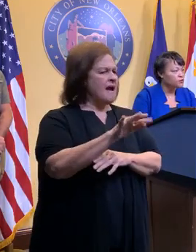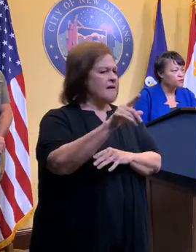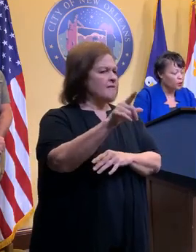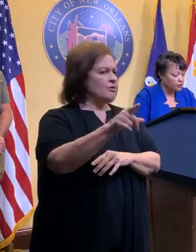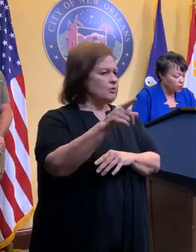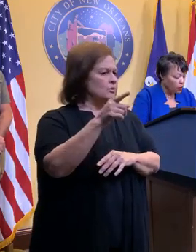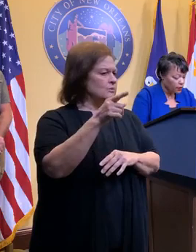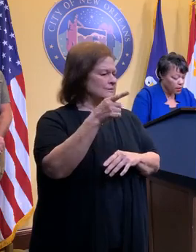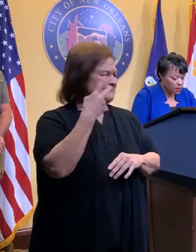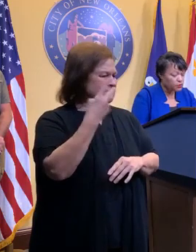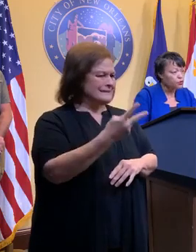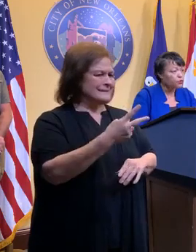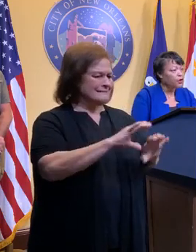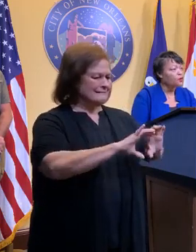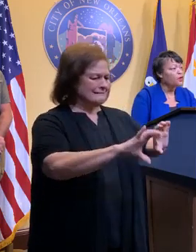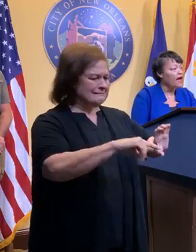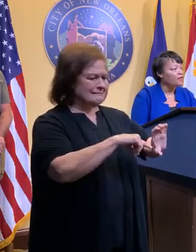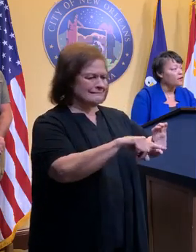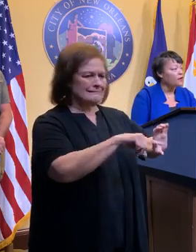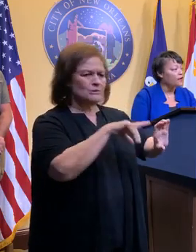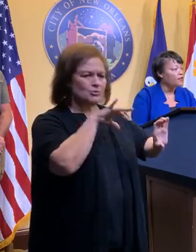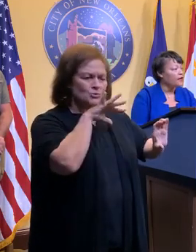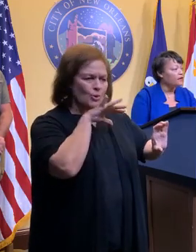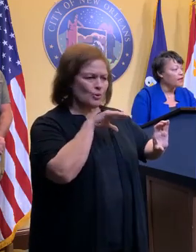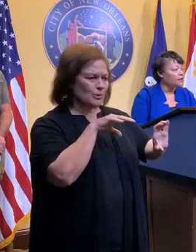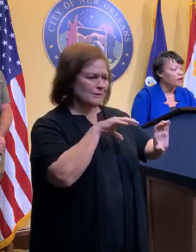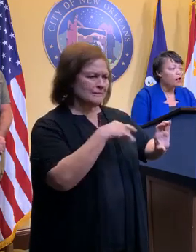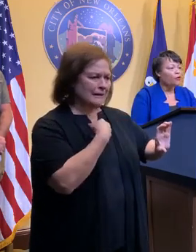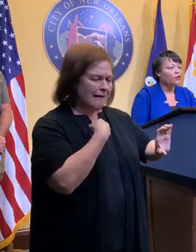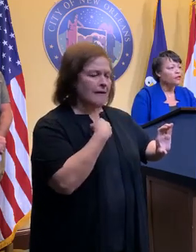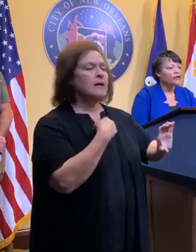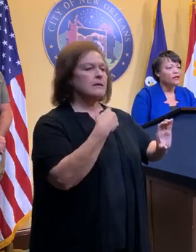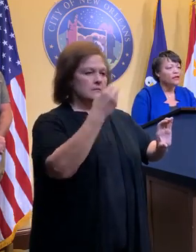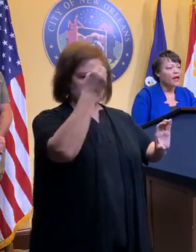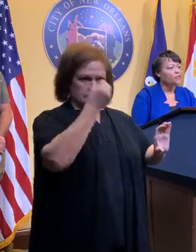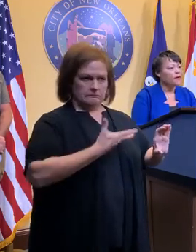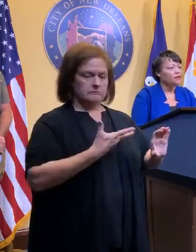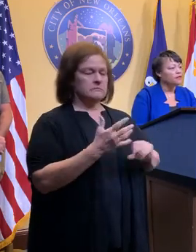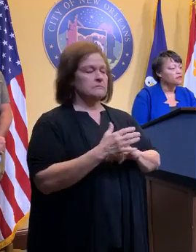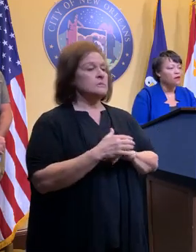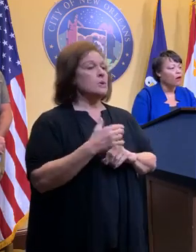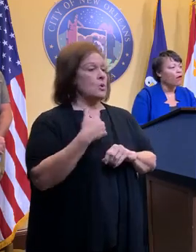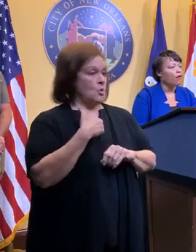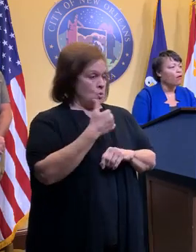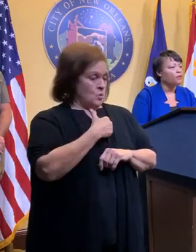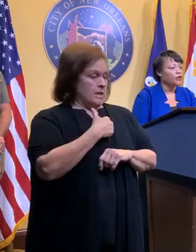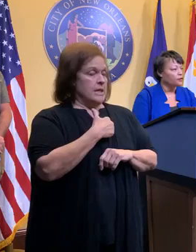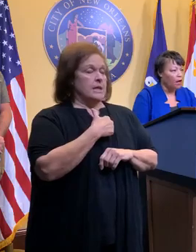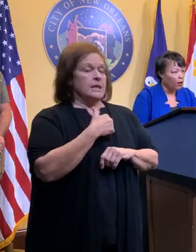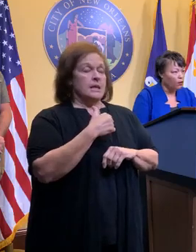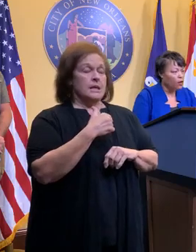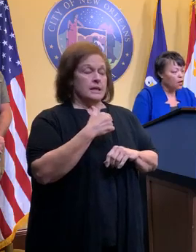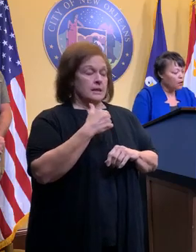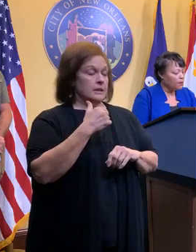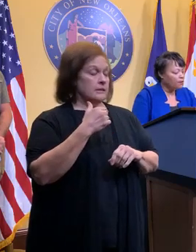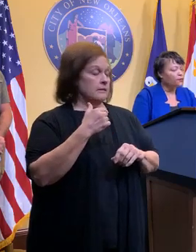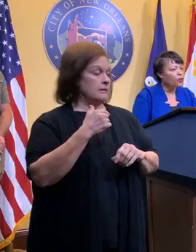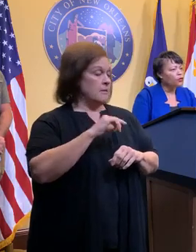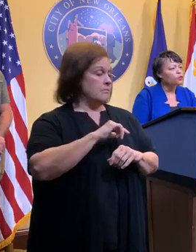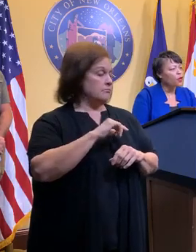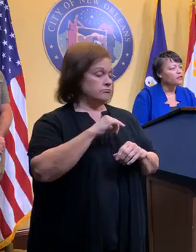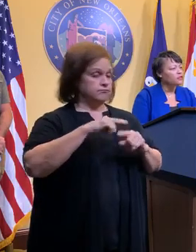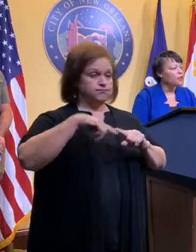you want us to focus on sooner rather than later. We clean catch basins all year long.